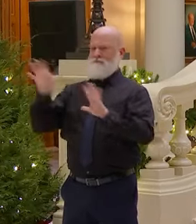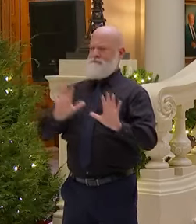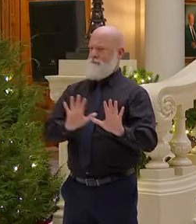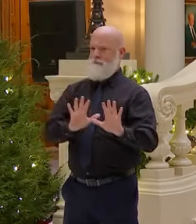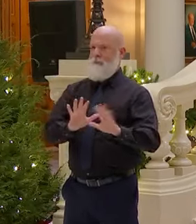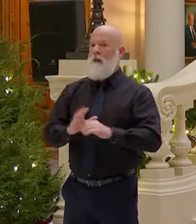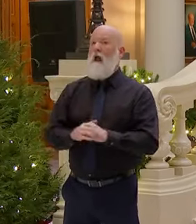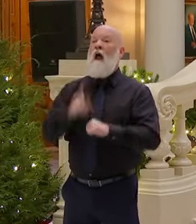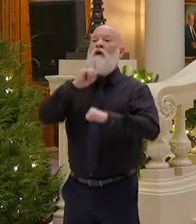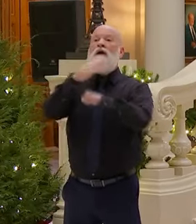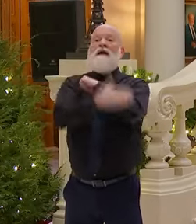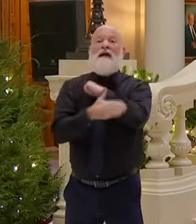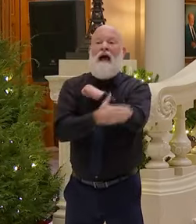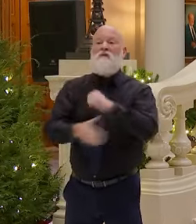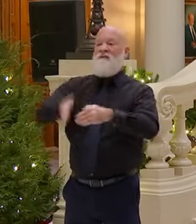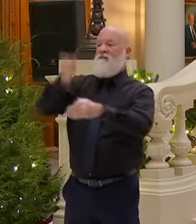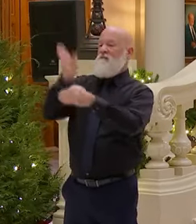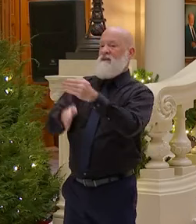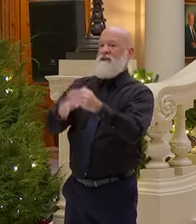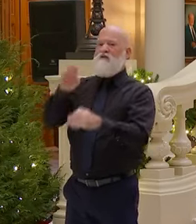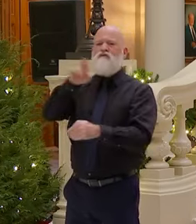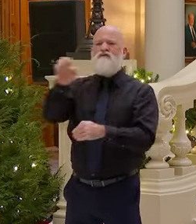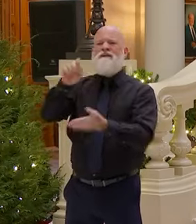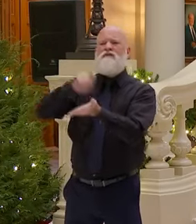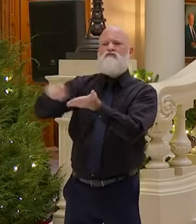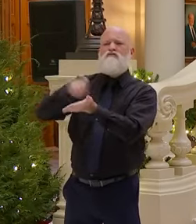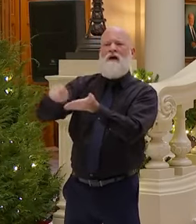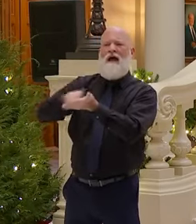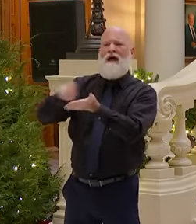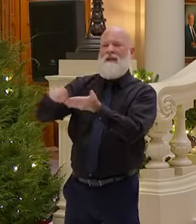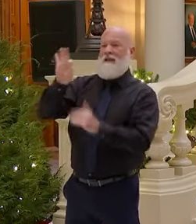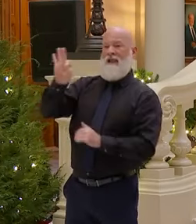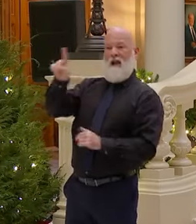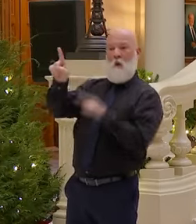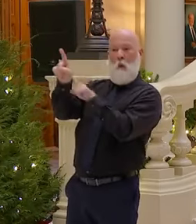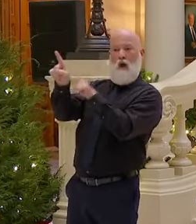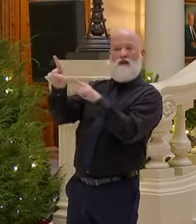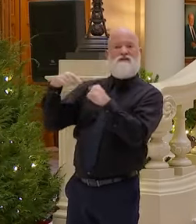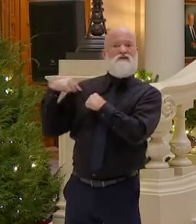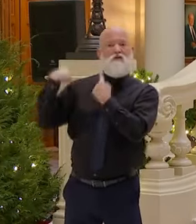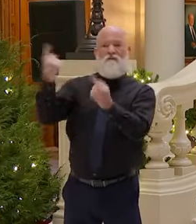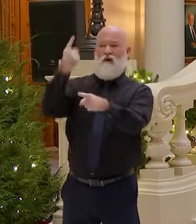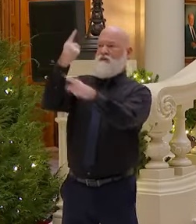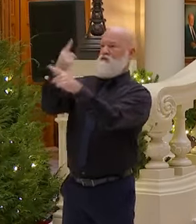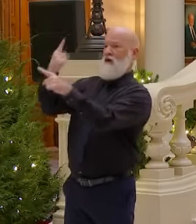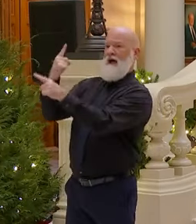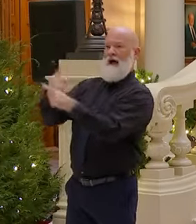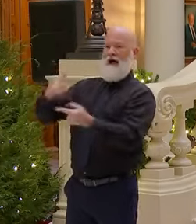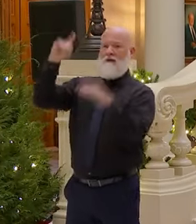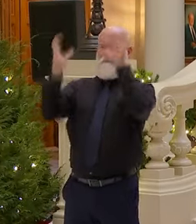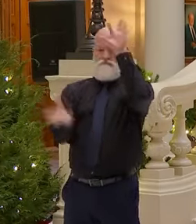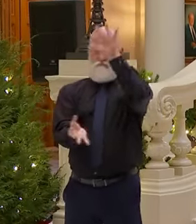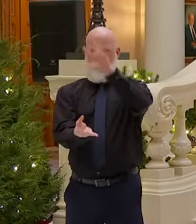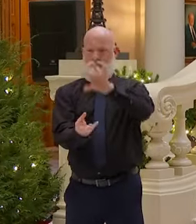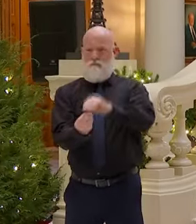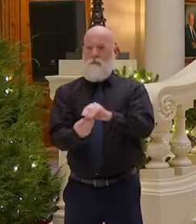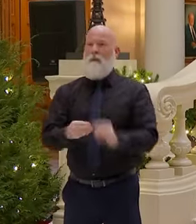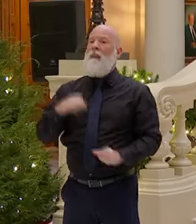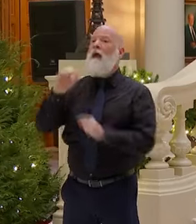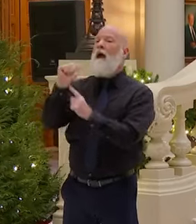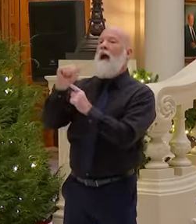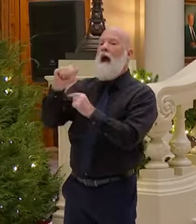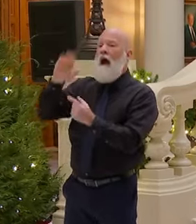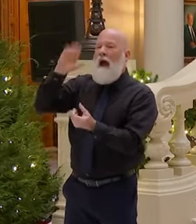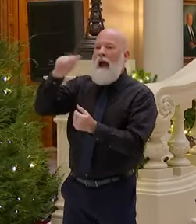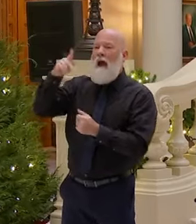so far. And so far we see no real anomalies. Everything is going on as we've expected. So I'm going to read off the list now. Appling, Atkinson, Bacon,